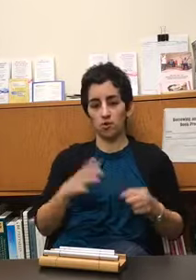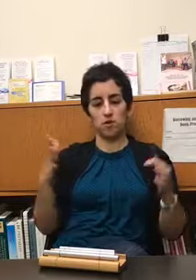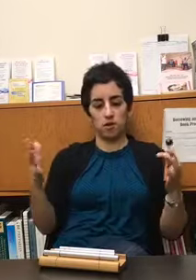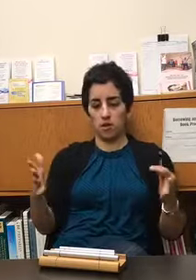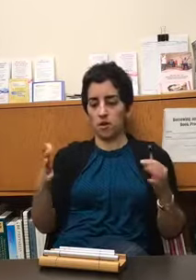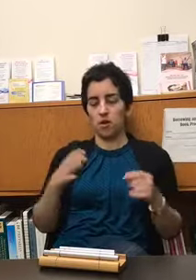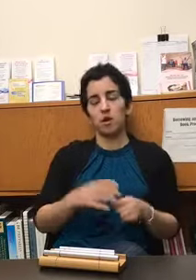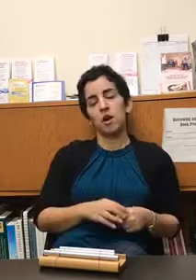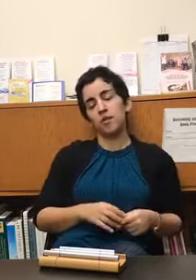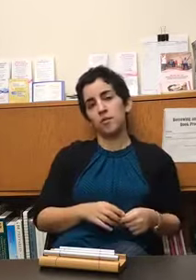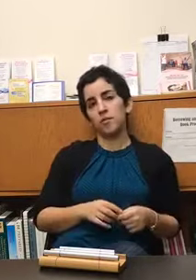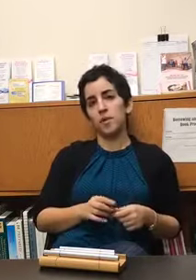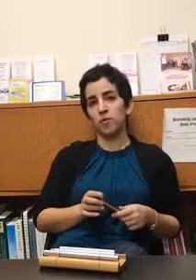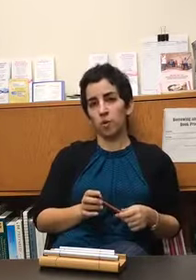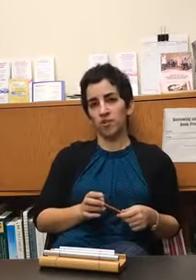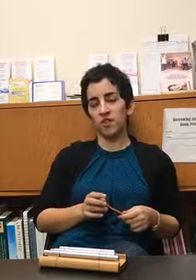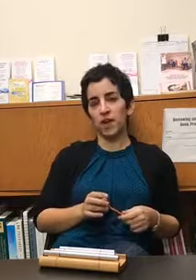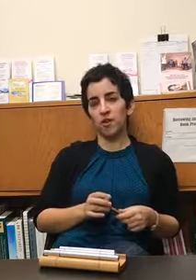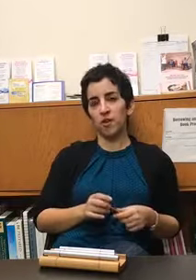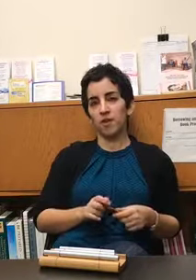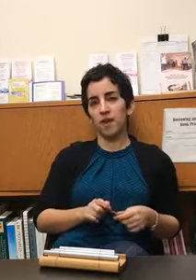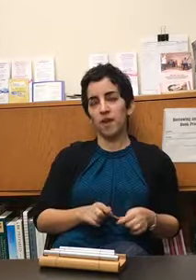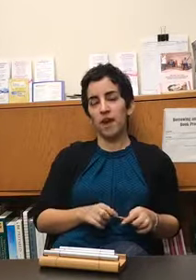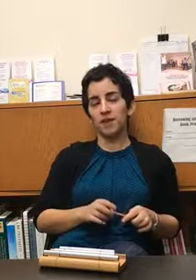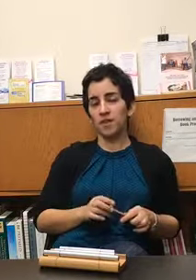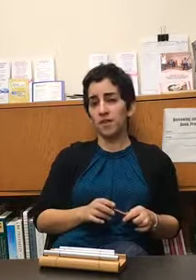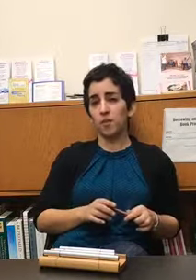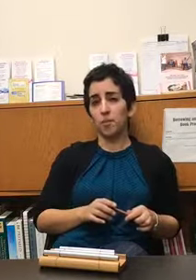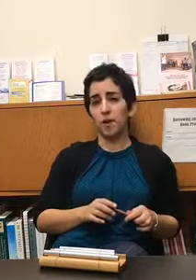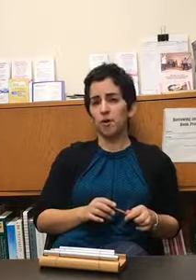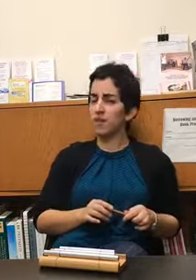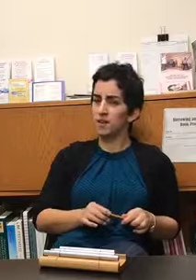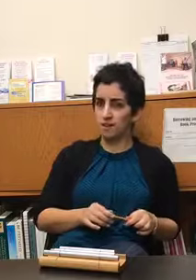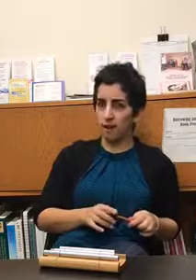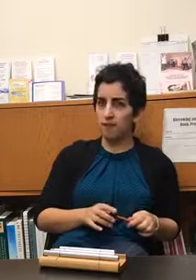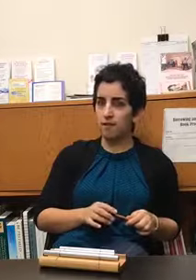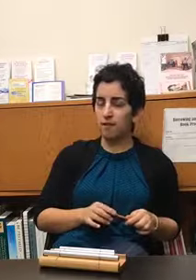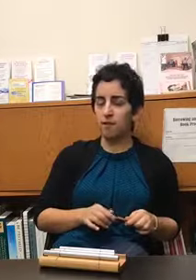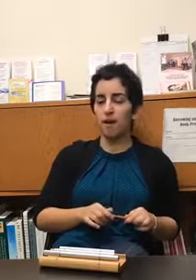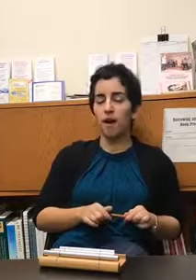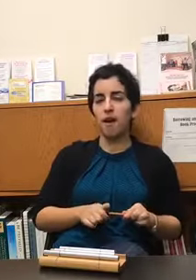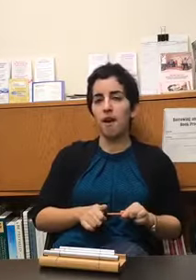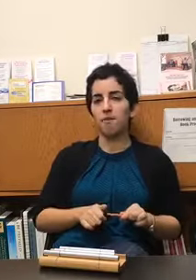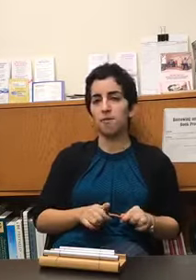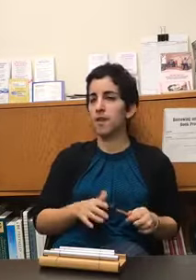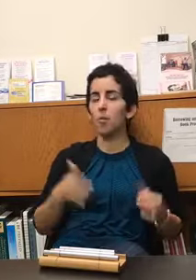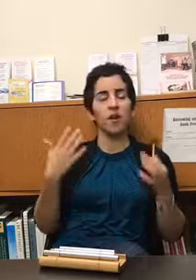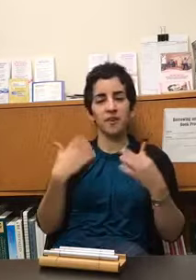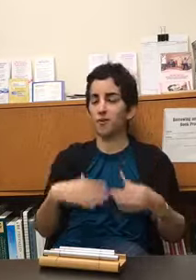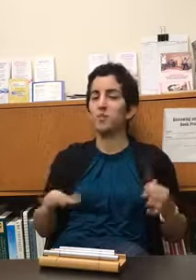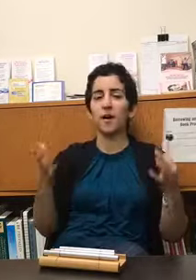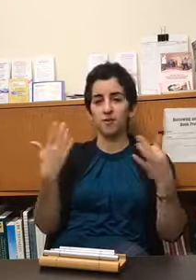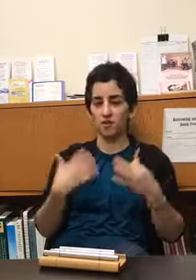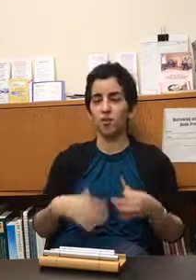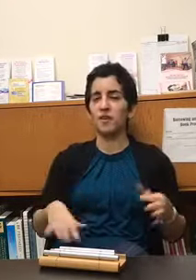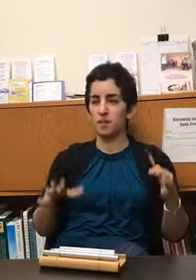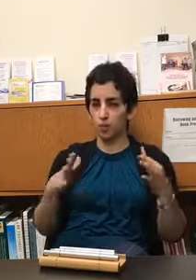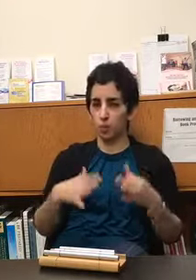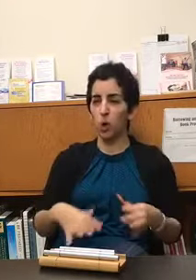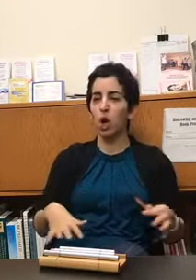kind of bit of work together and then as they feel better they stay so i they want they're inspired to do like deeper work